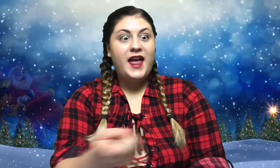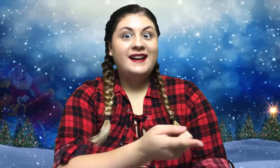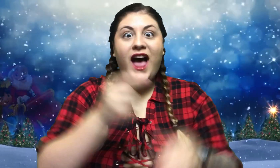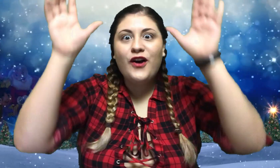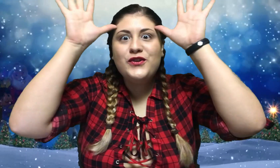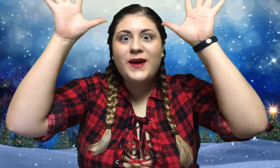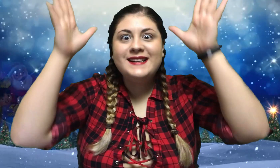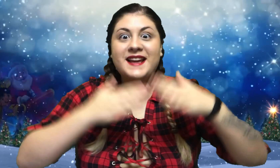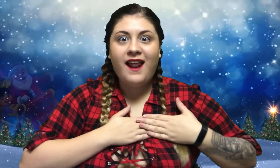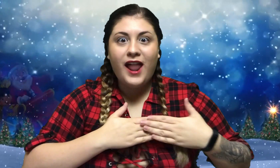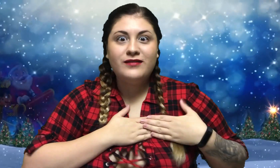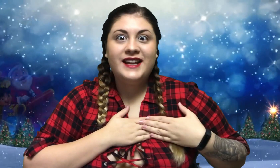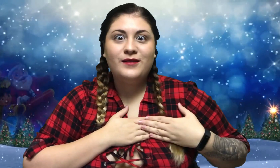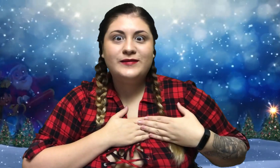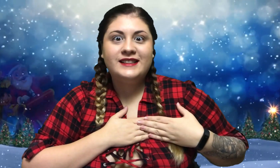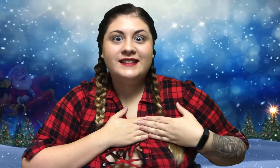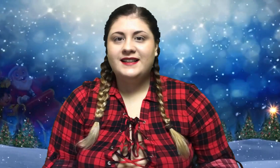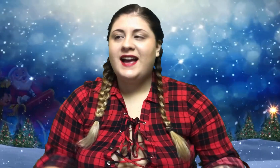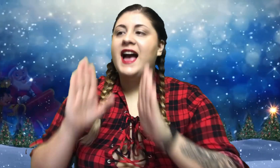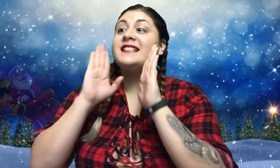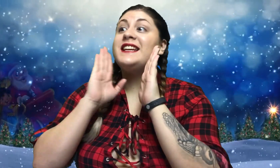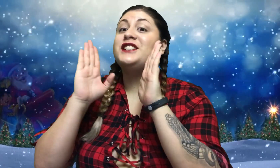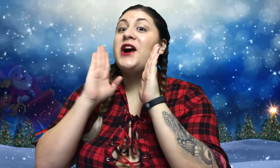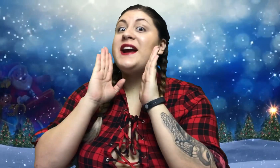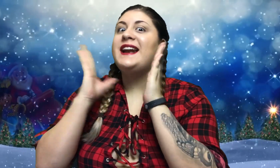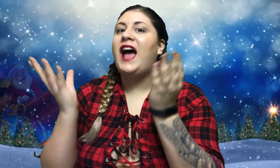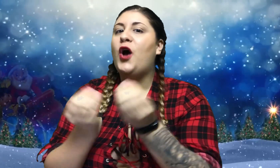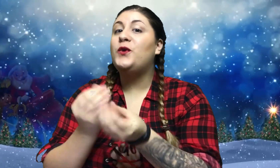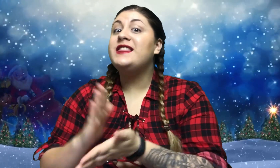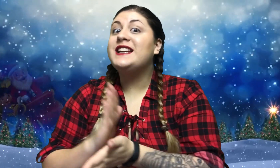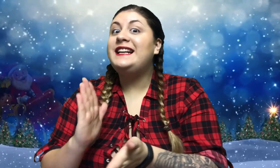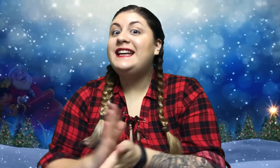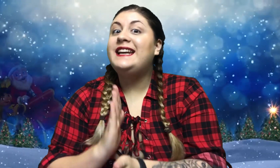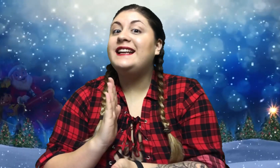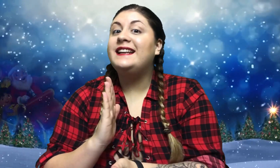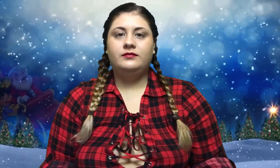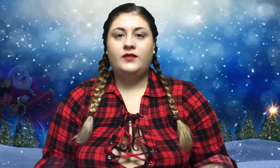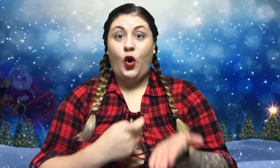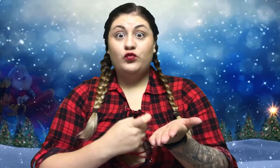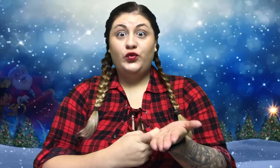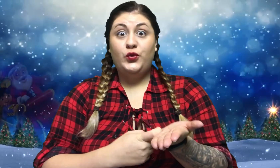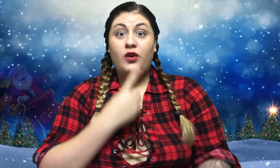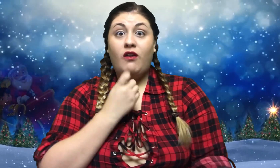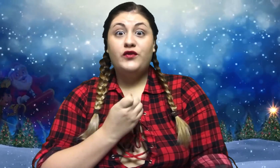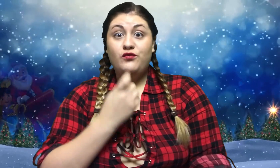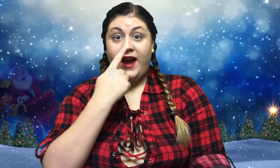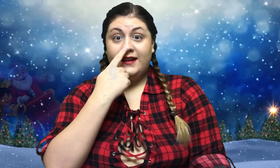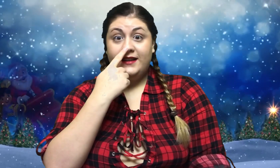how the reindeer loved him, as they shouted out with glee Rudolph the Red